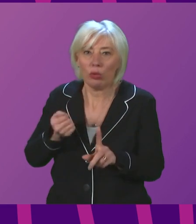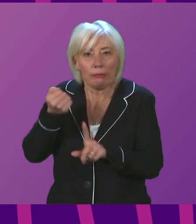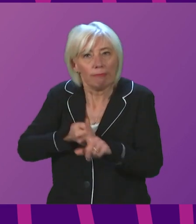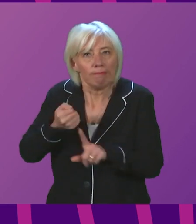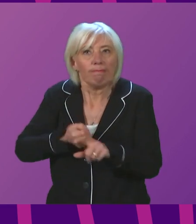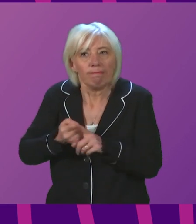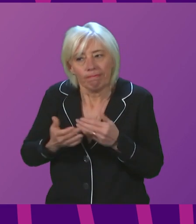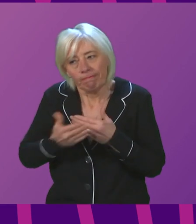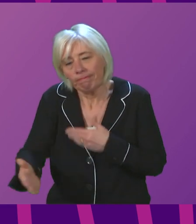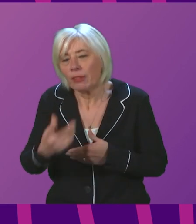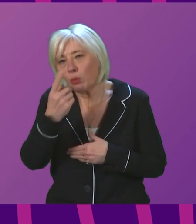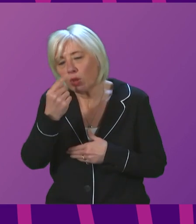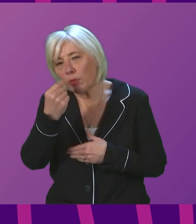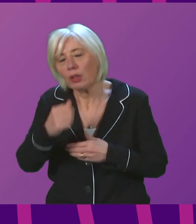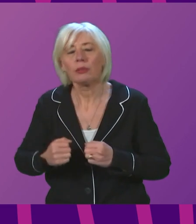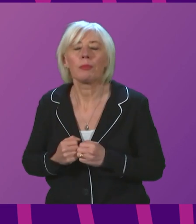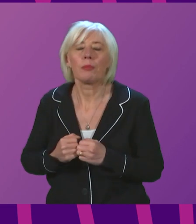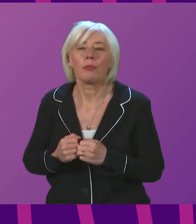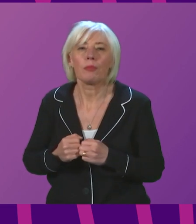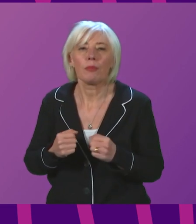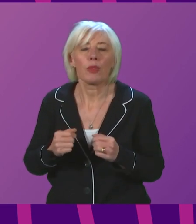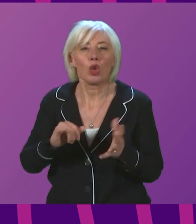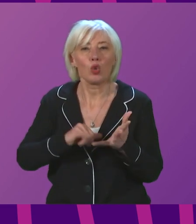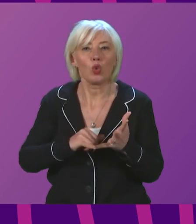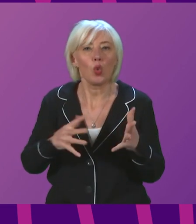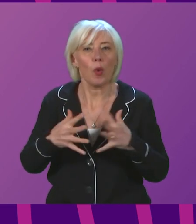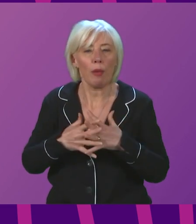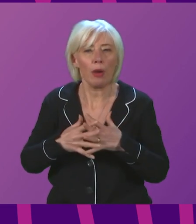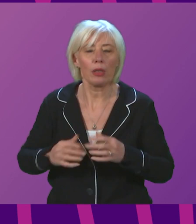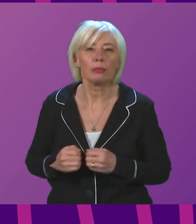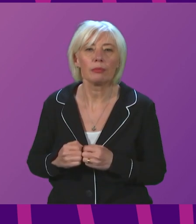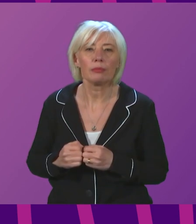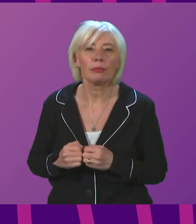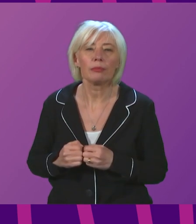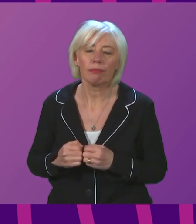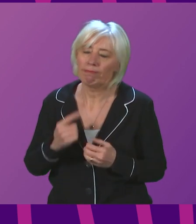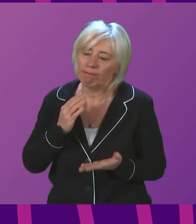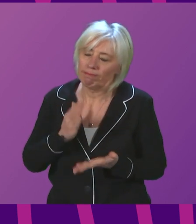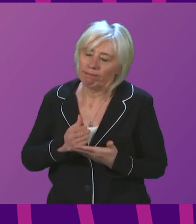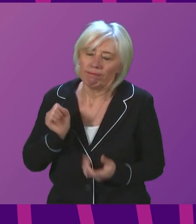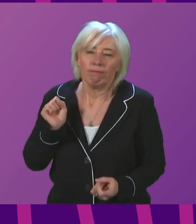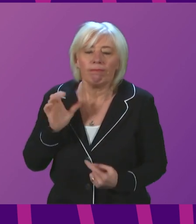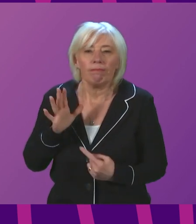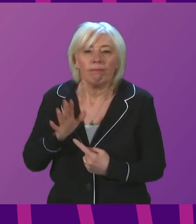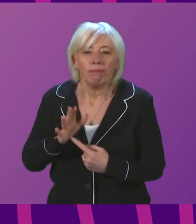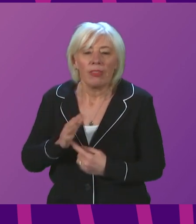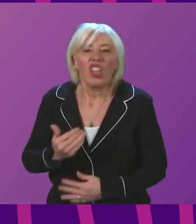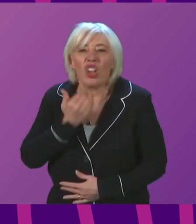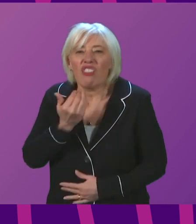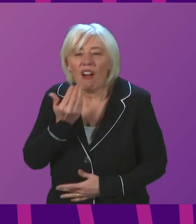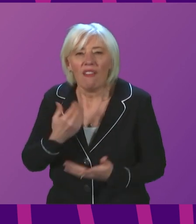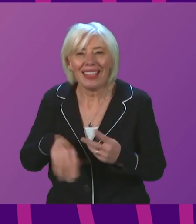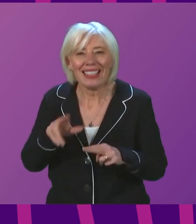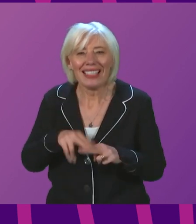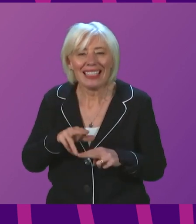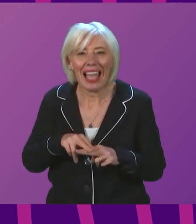Sue Webber to be followed by Audrey Nicoll. Thank you. It is imperative that there are enough personnel to